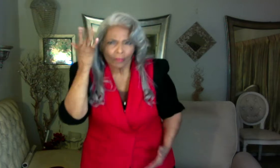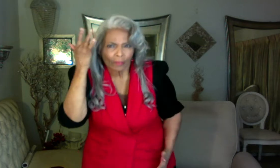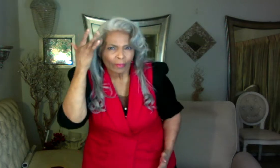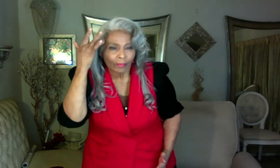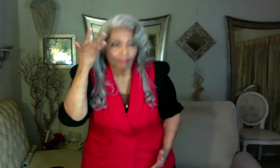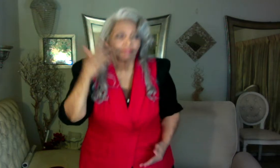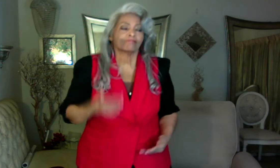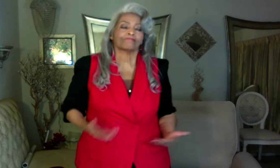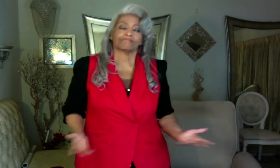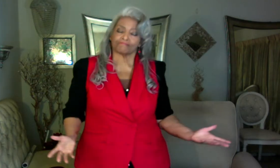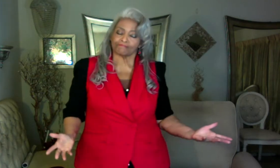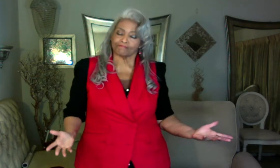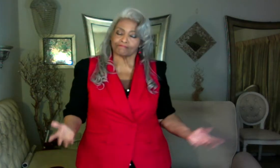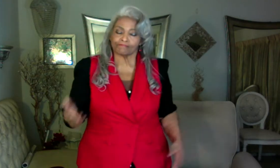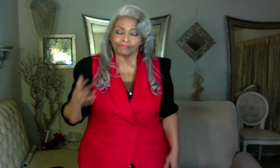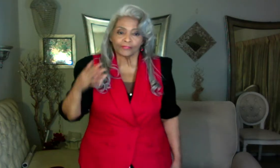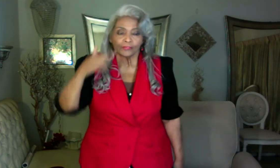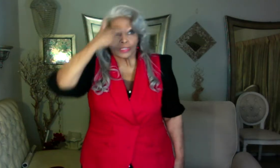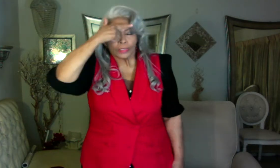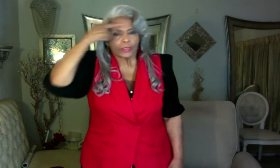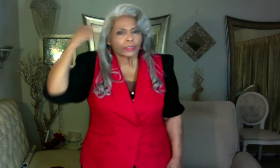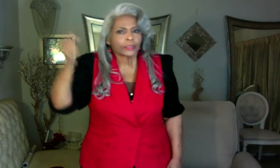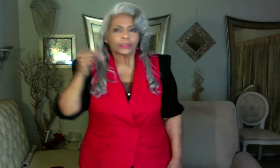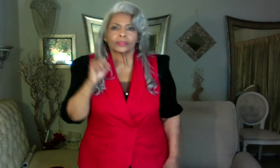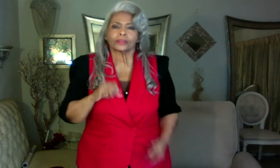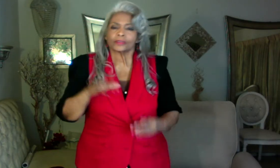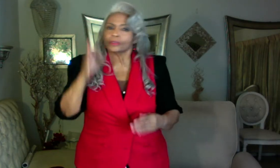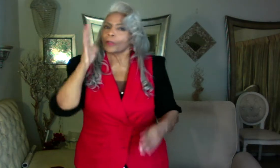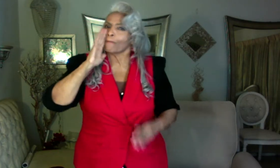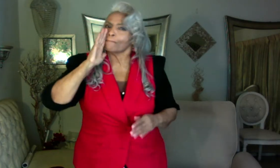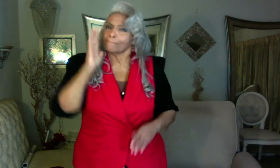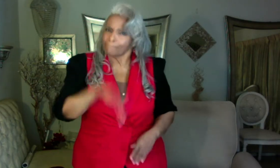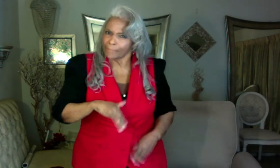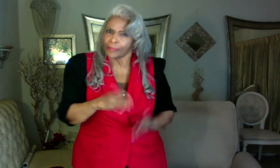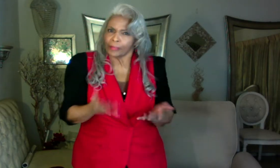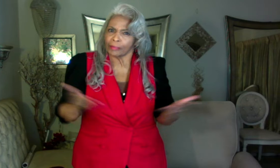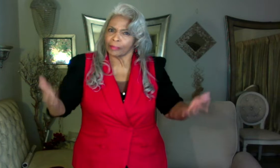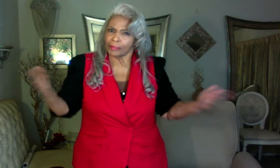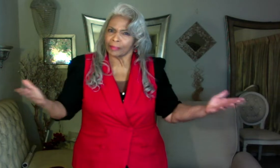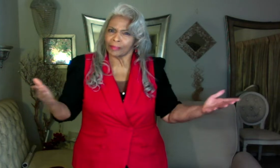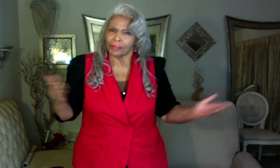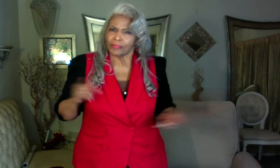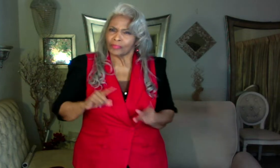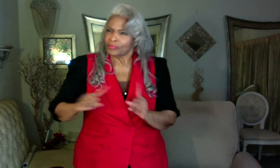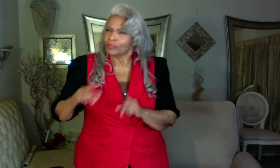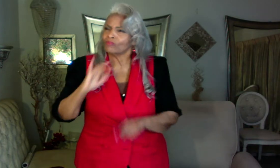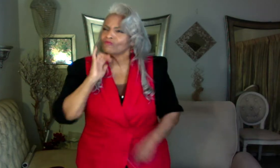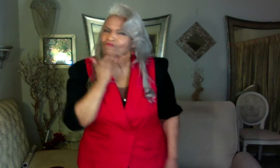Why? Well, because bad things happen.